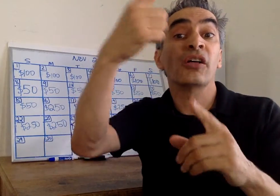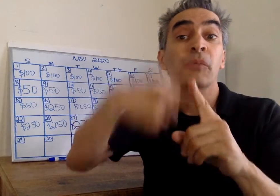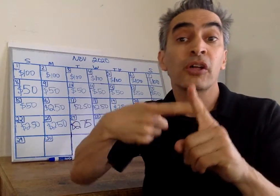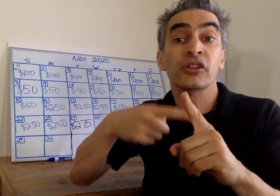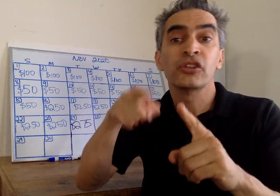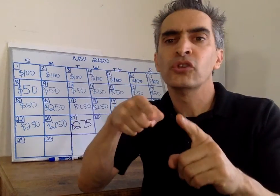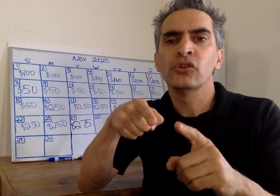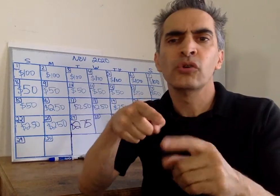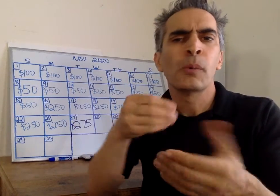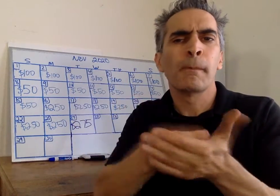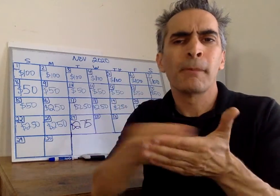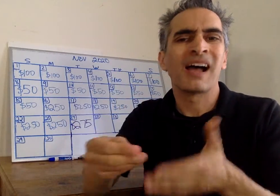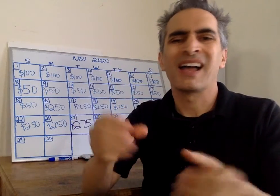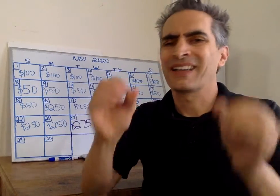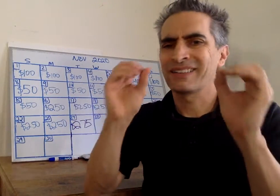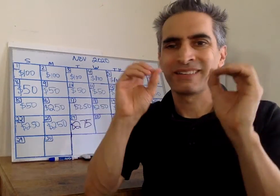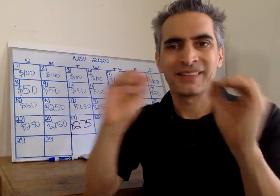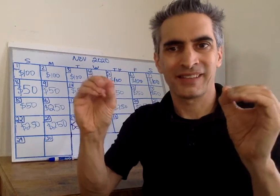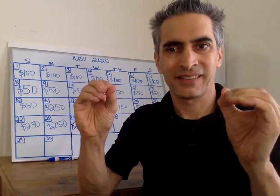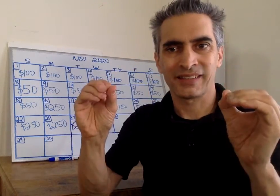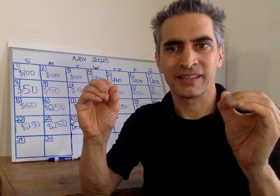For the rest of the month, you don't buy anything.